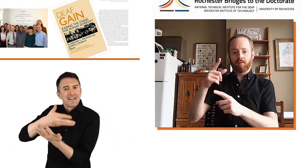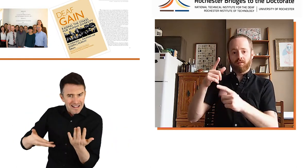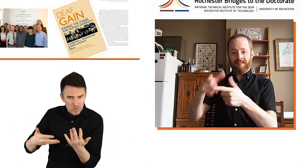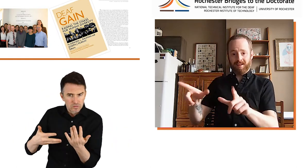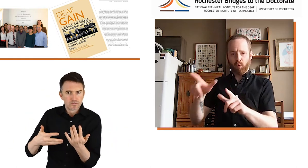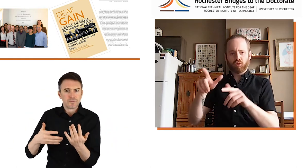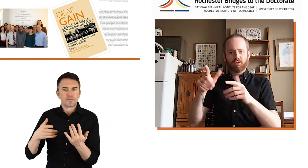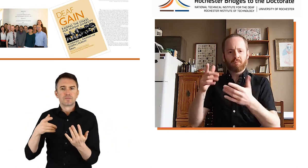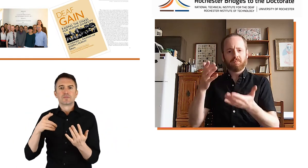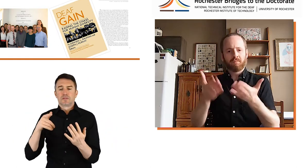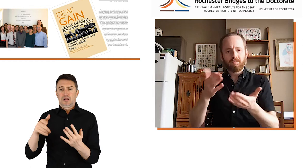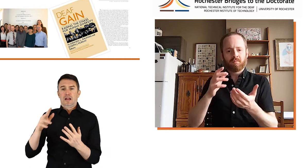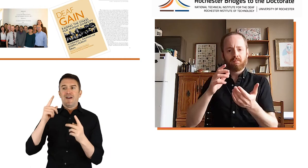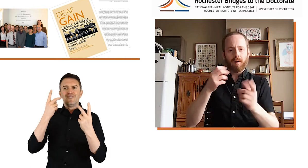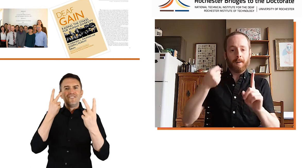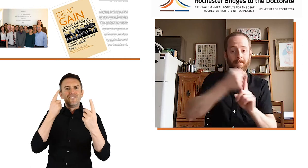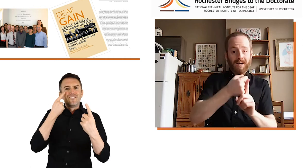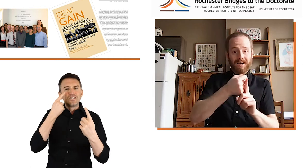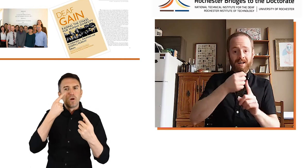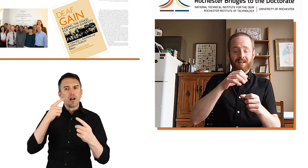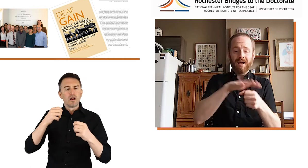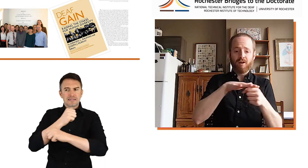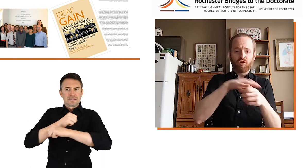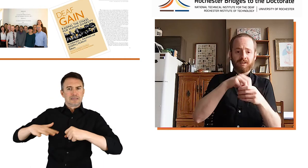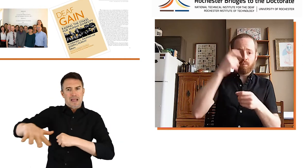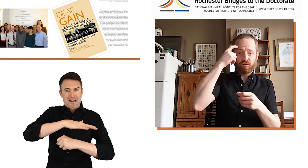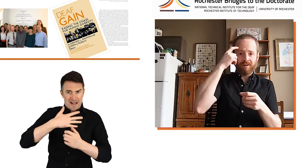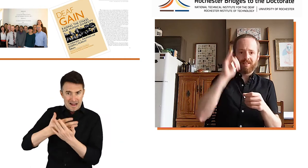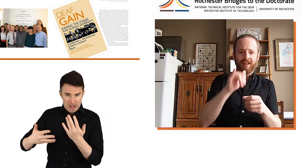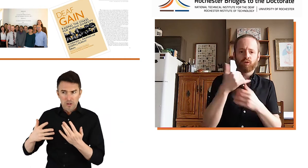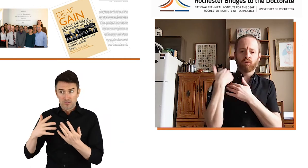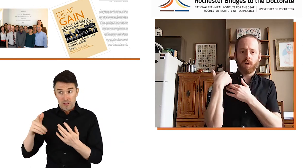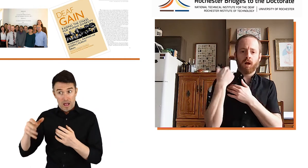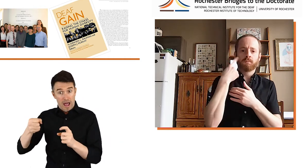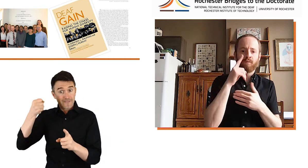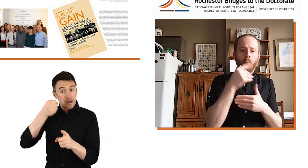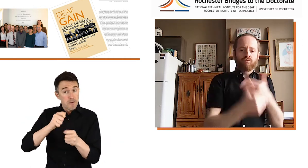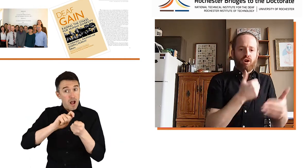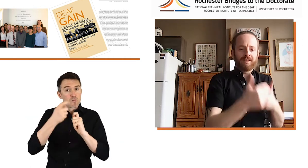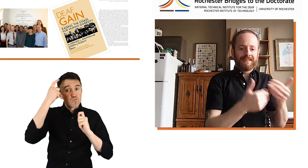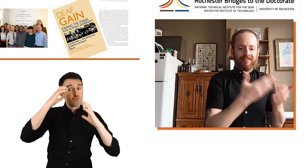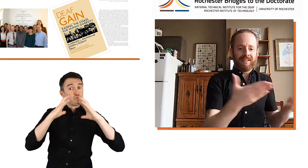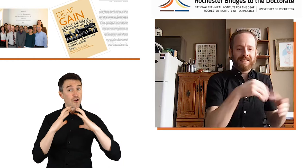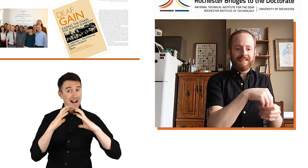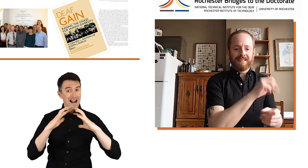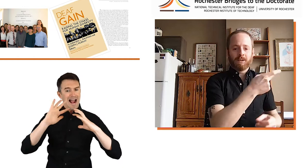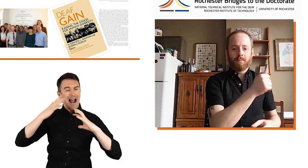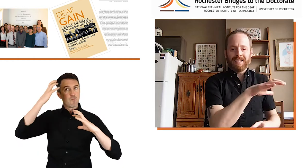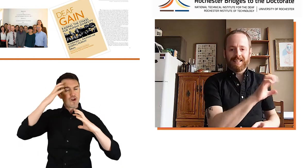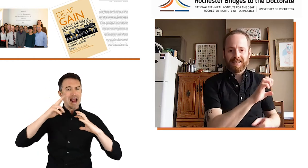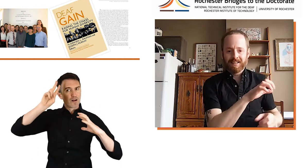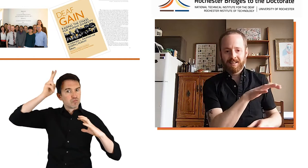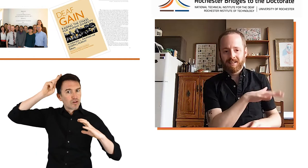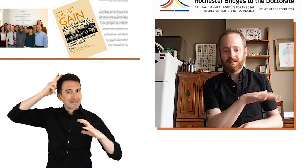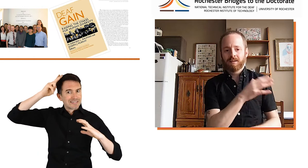as a spatial language, how it may impact specific areas of the brain that are responsible for processing things that